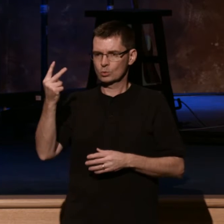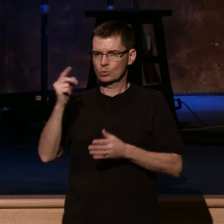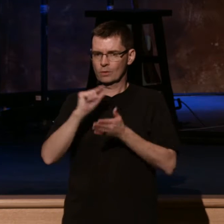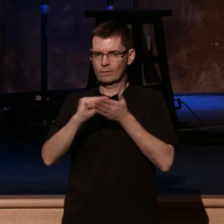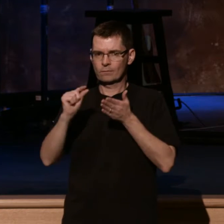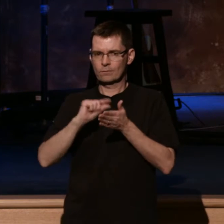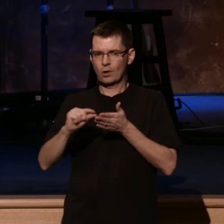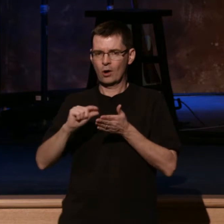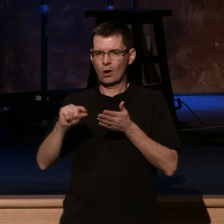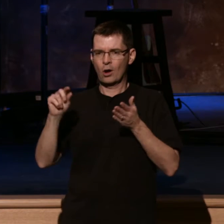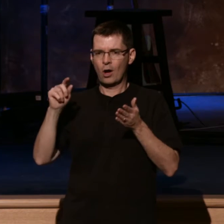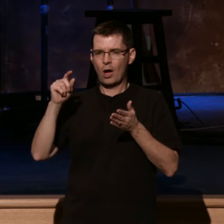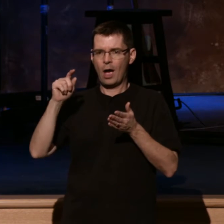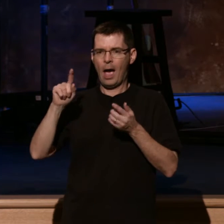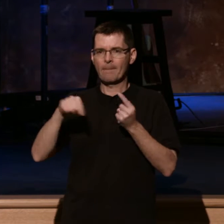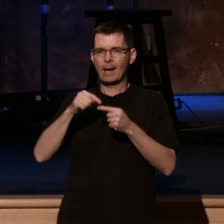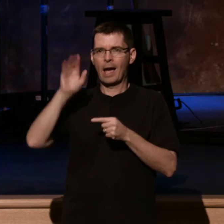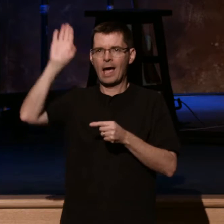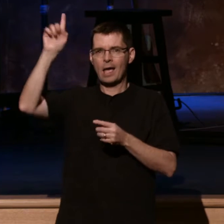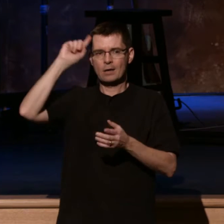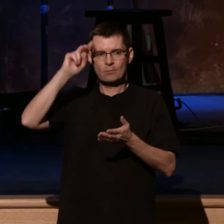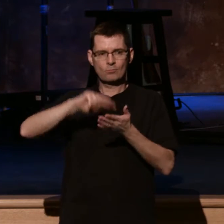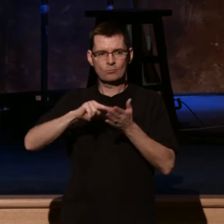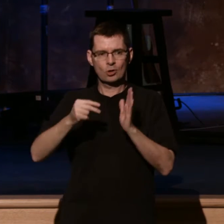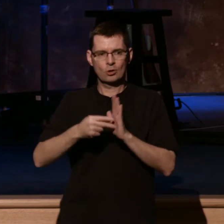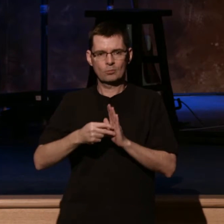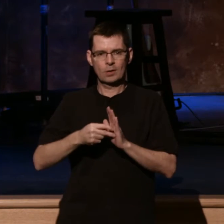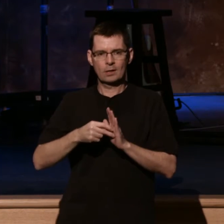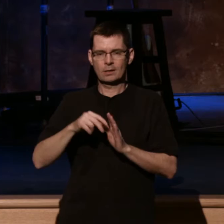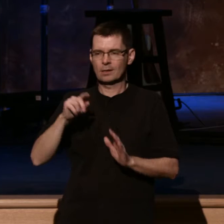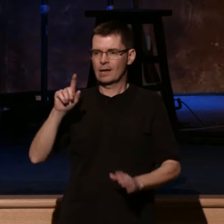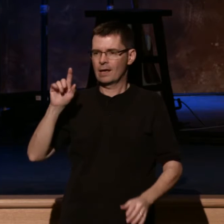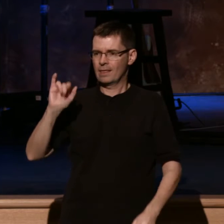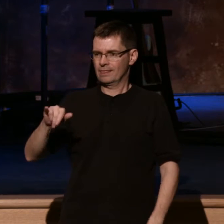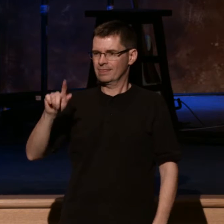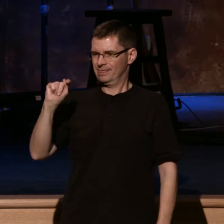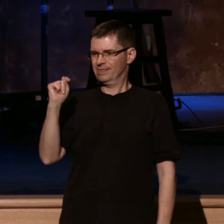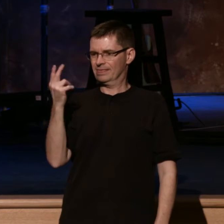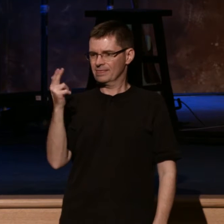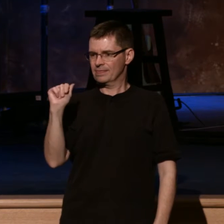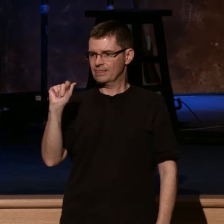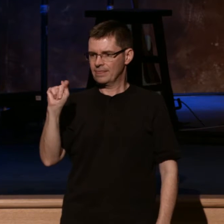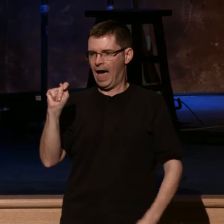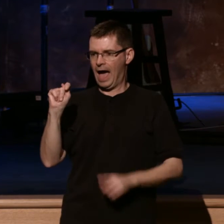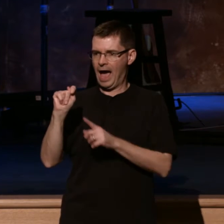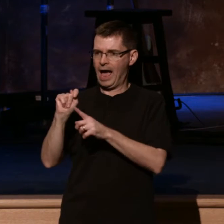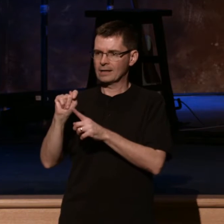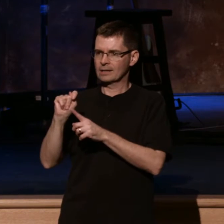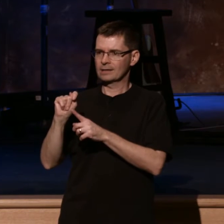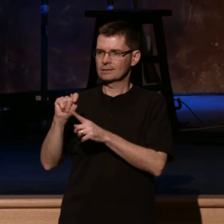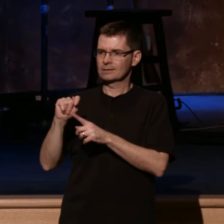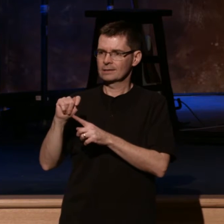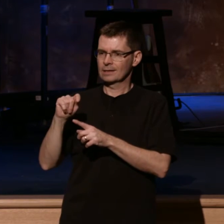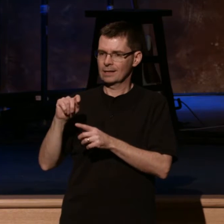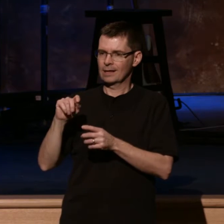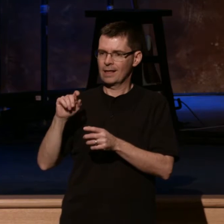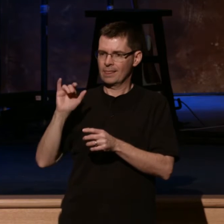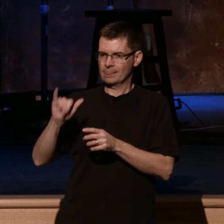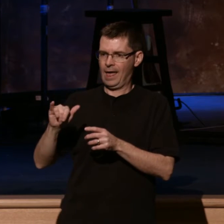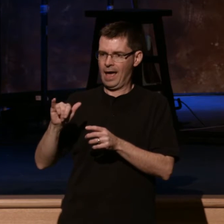purpose clause. And in the English, the key word is that. Right? Will you not do this that in order that? And I